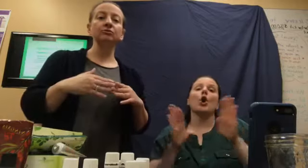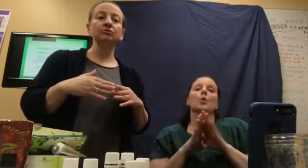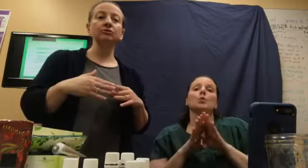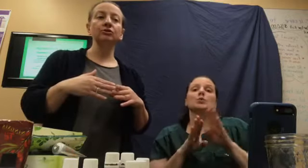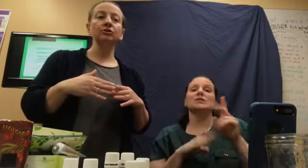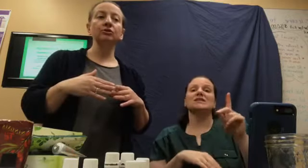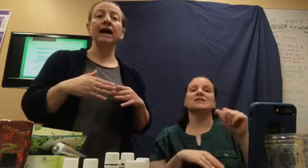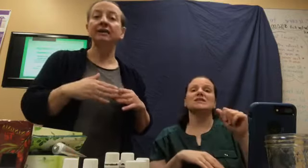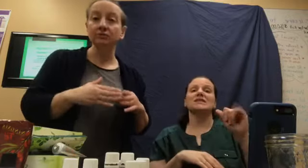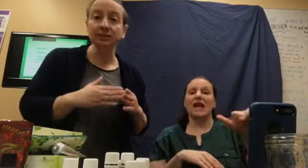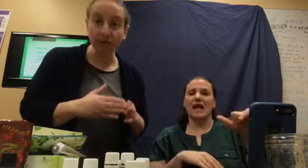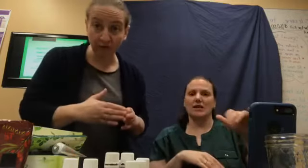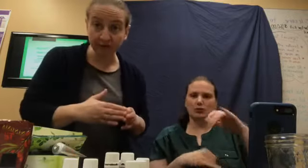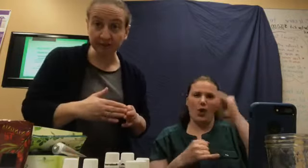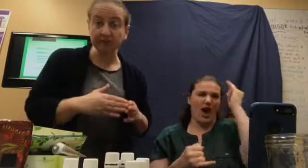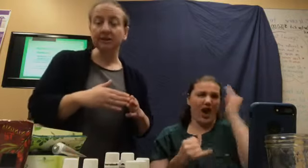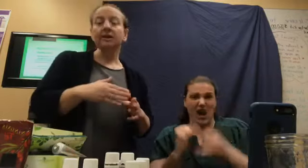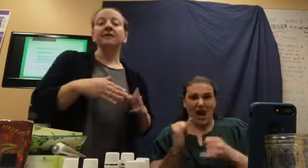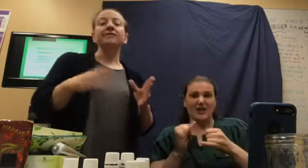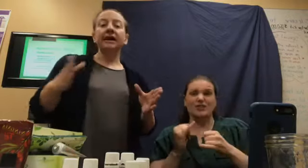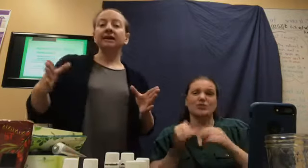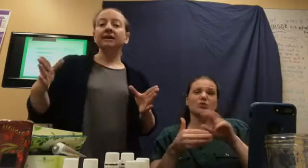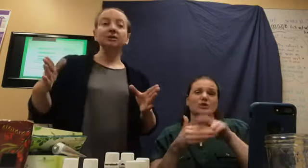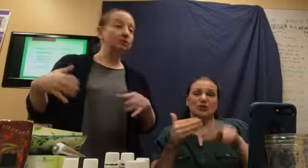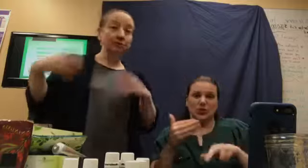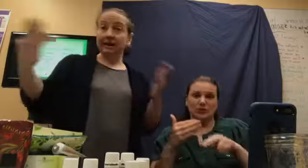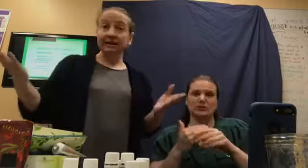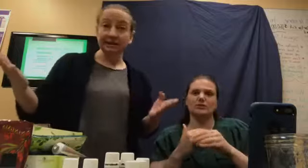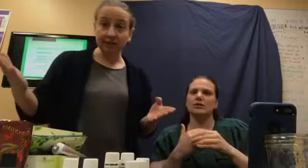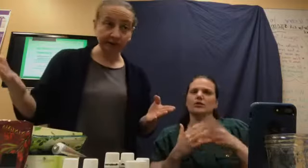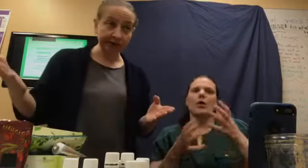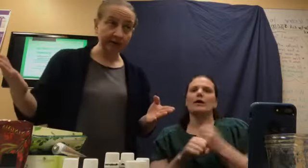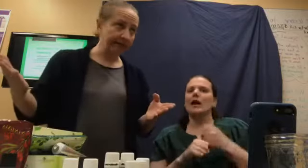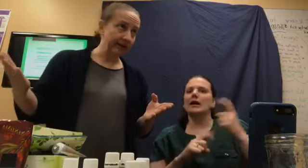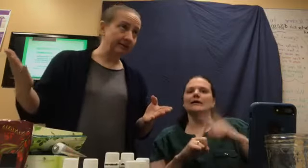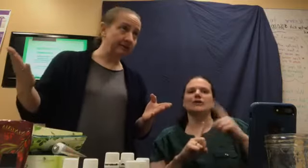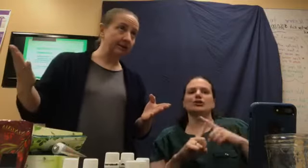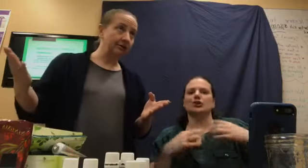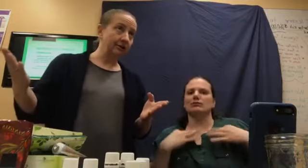end results. Then, you will get a t-shirt. I think it's a t-shirt.